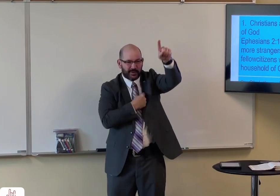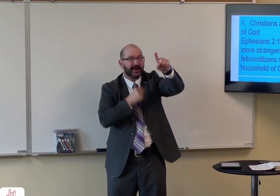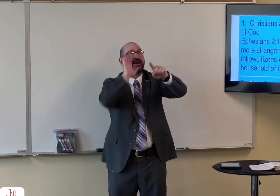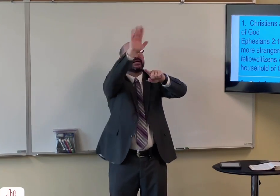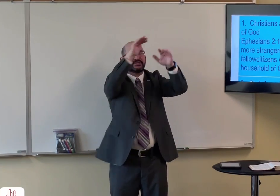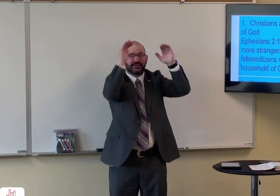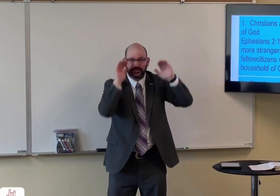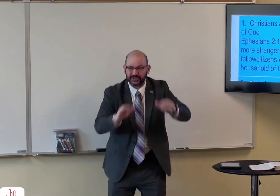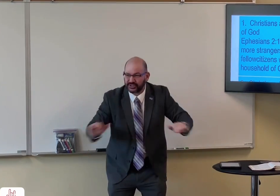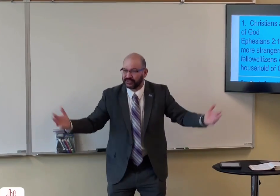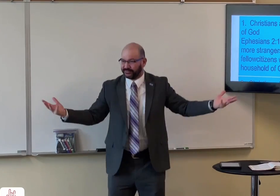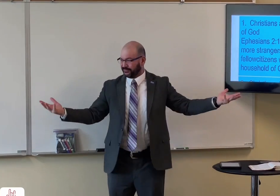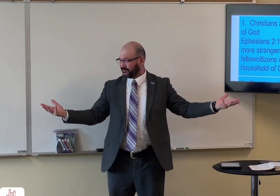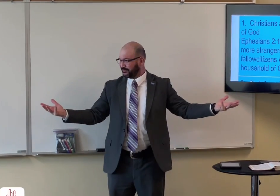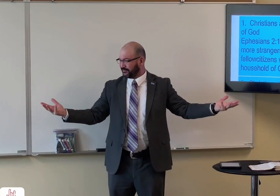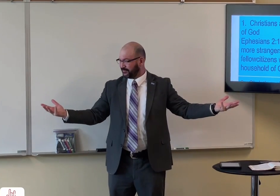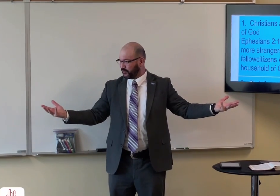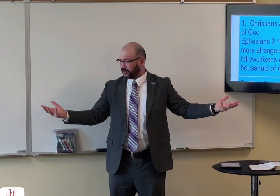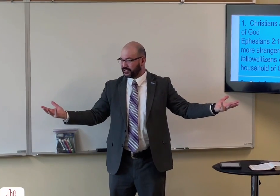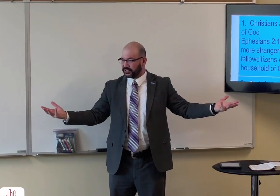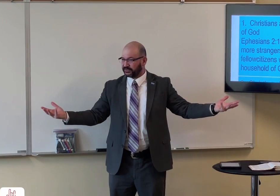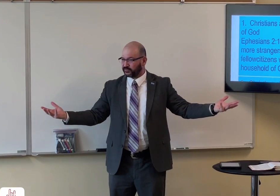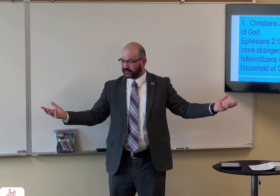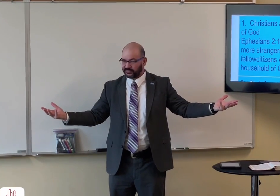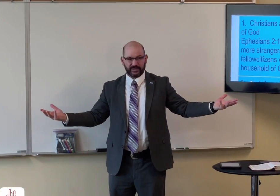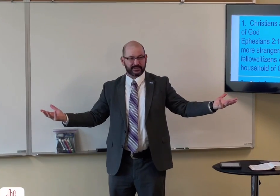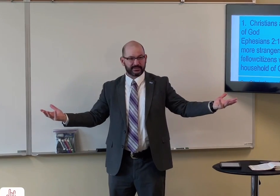We belong. We're the children.